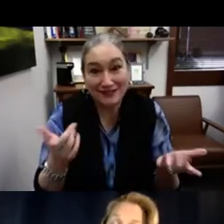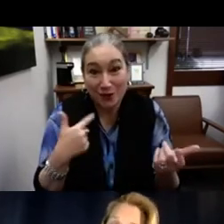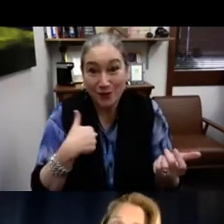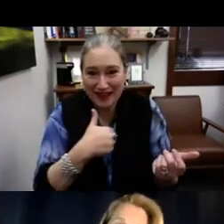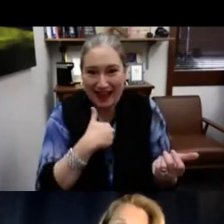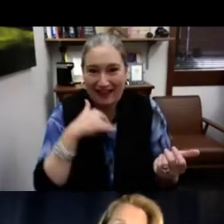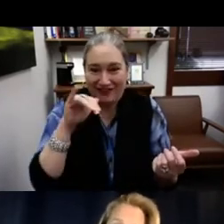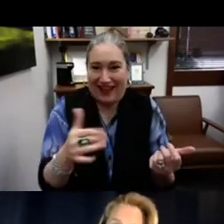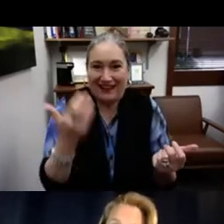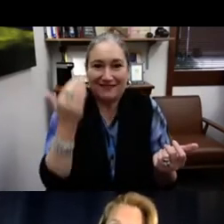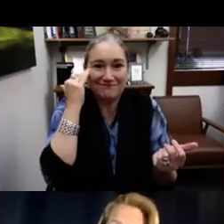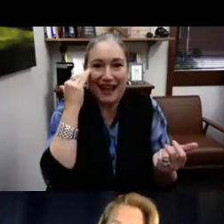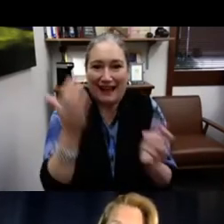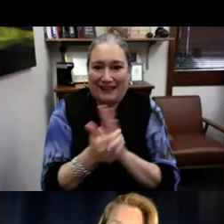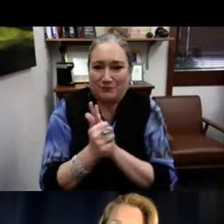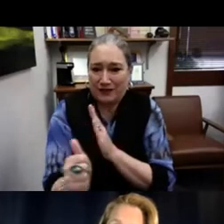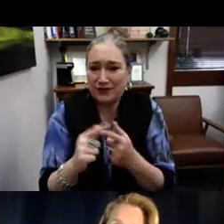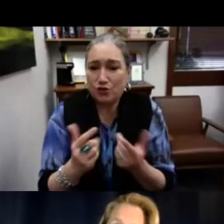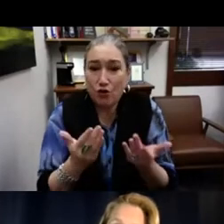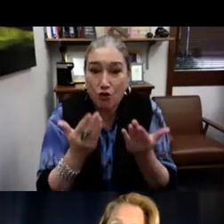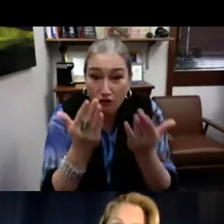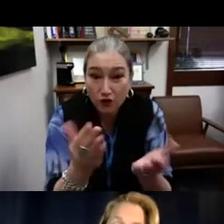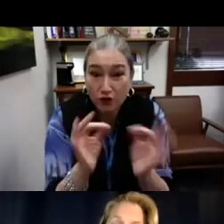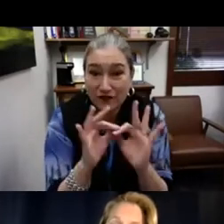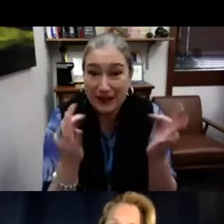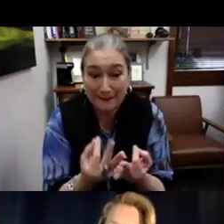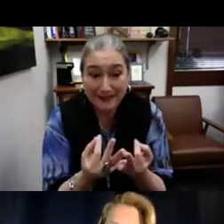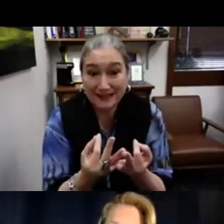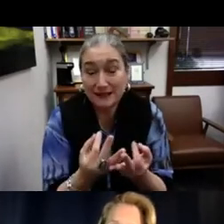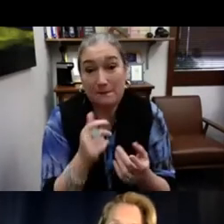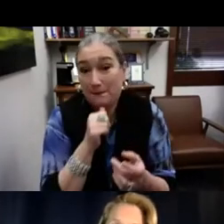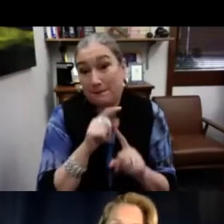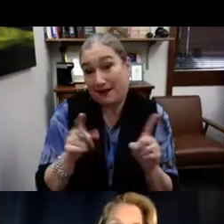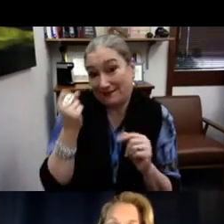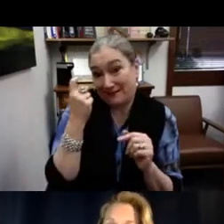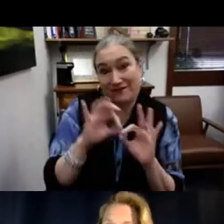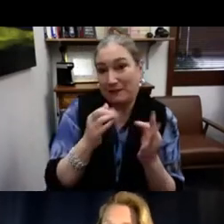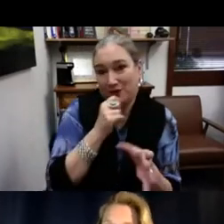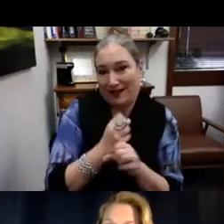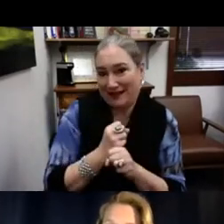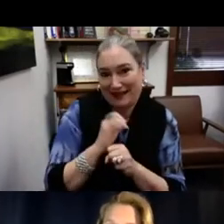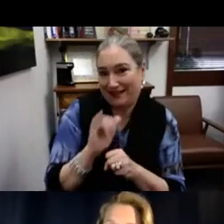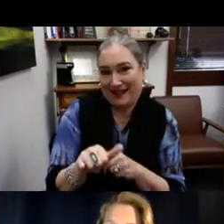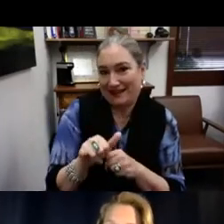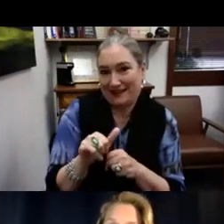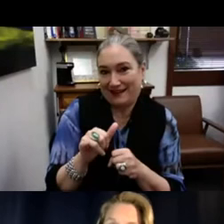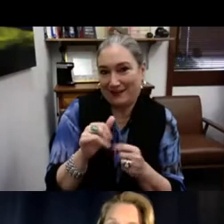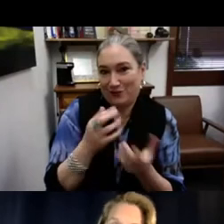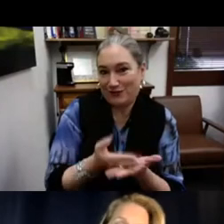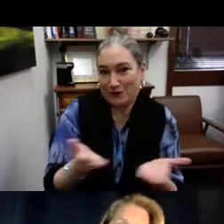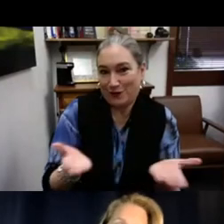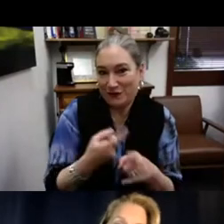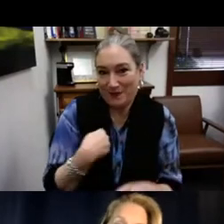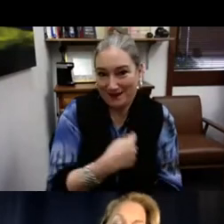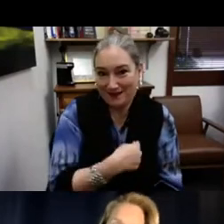We know what it's like to be marginalized. We have expertise to be able to offer these families, but